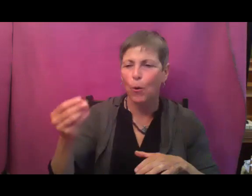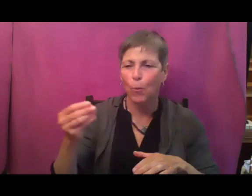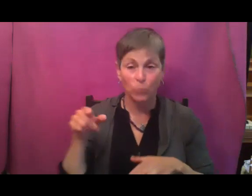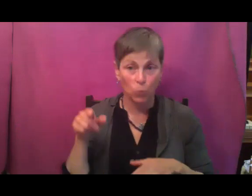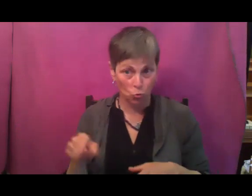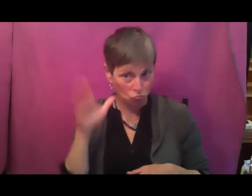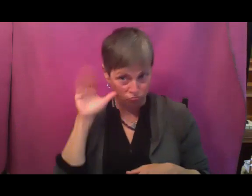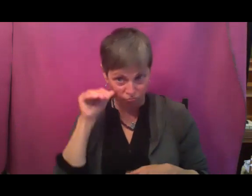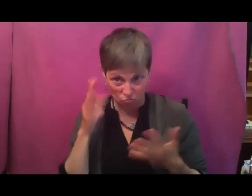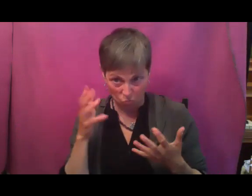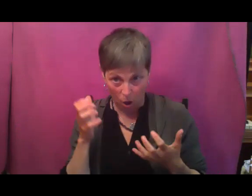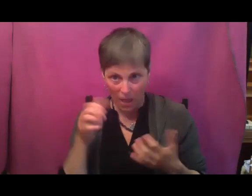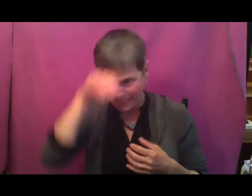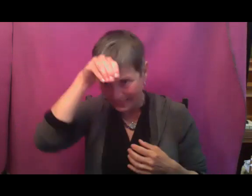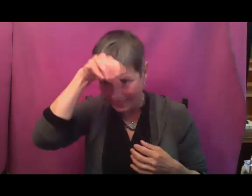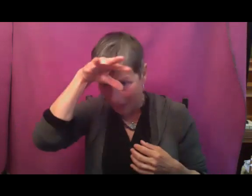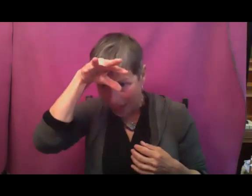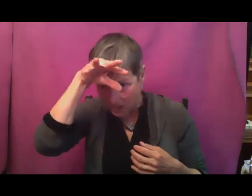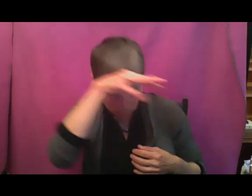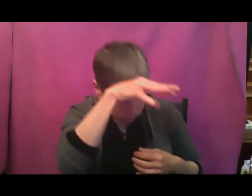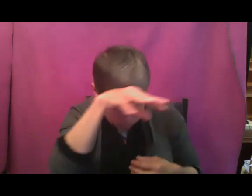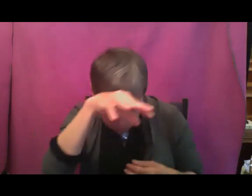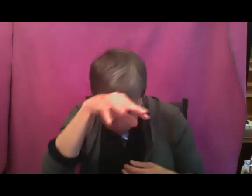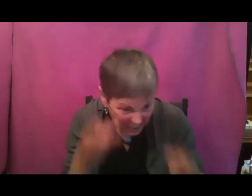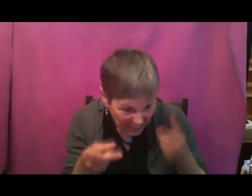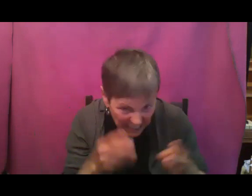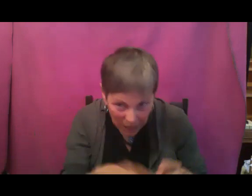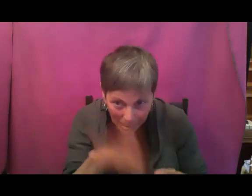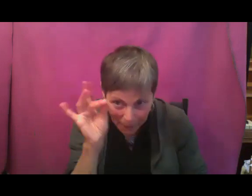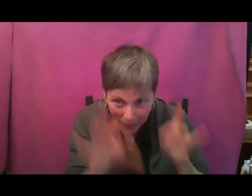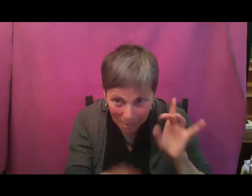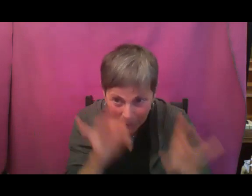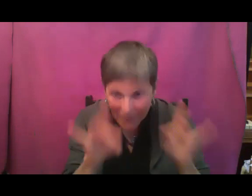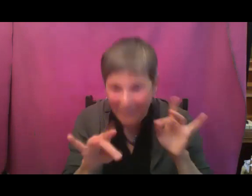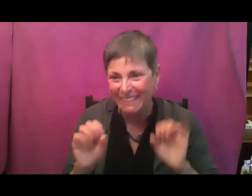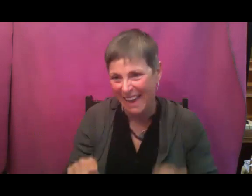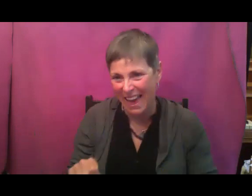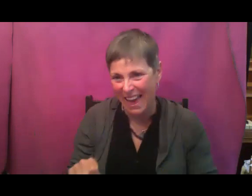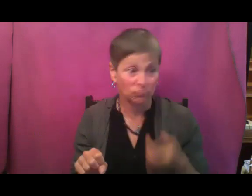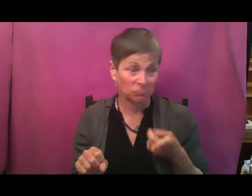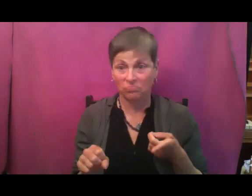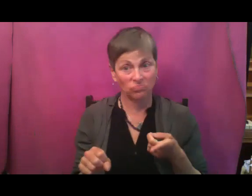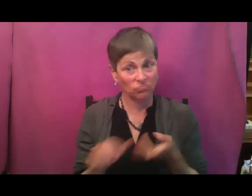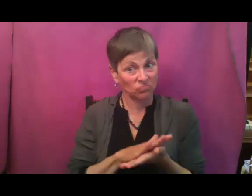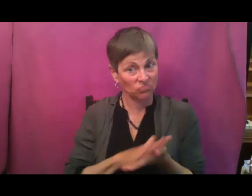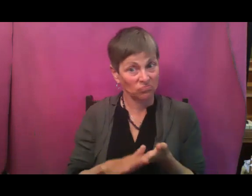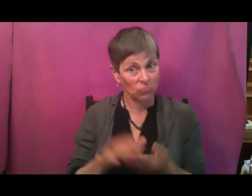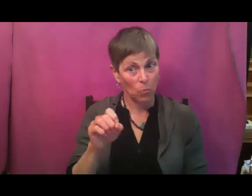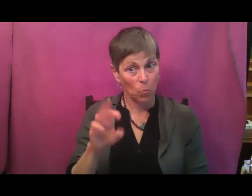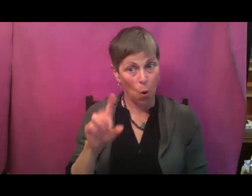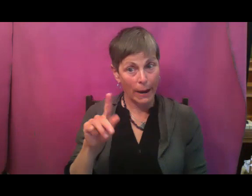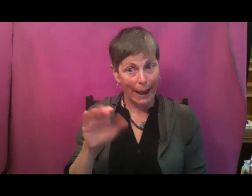actively plucking them is a fabulous, totally organic way to approach